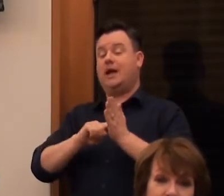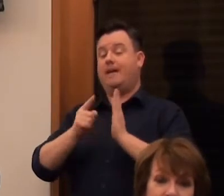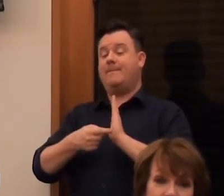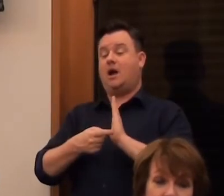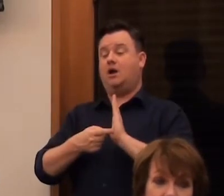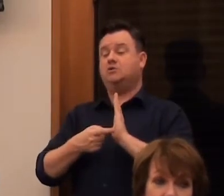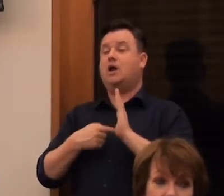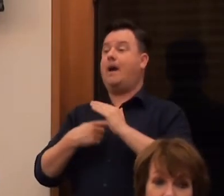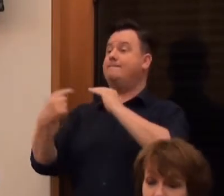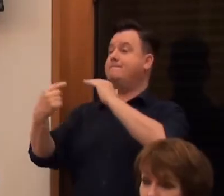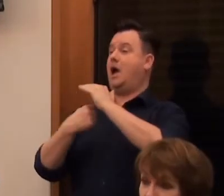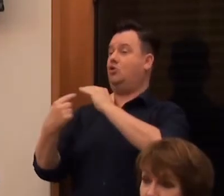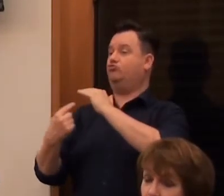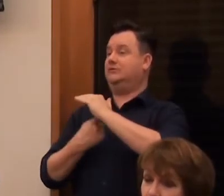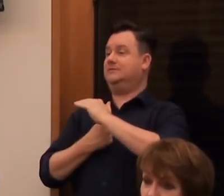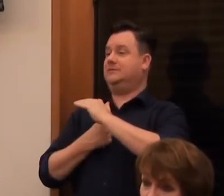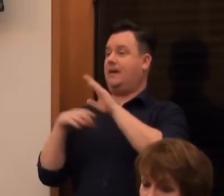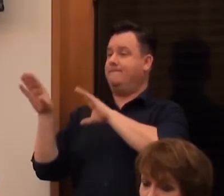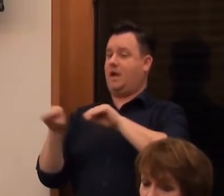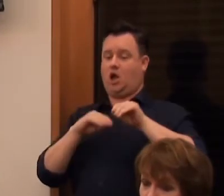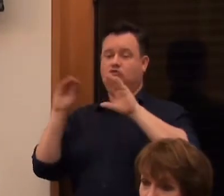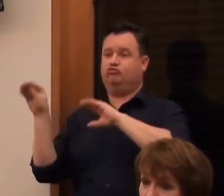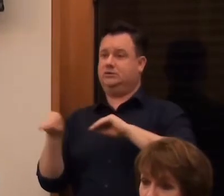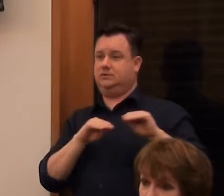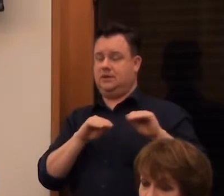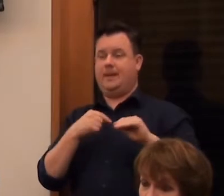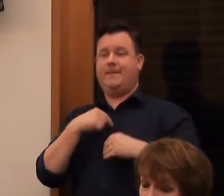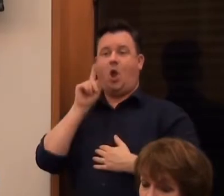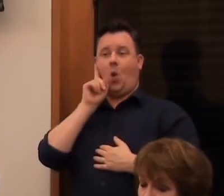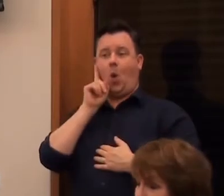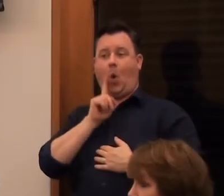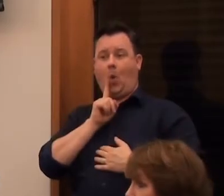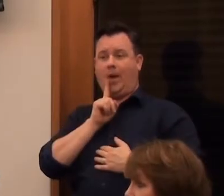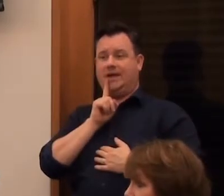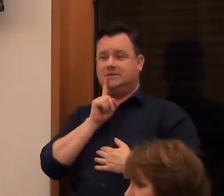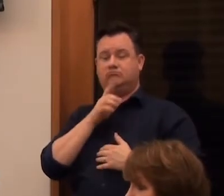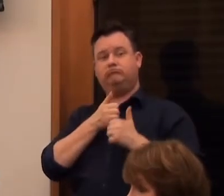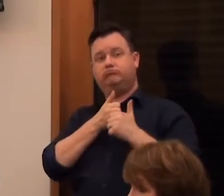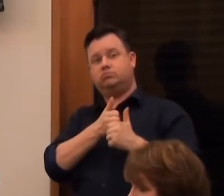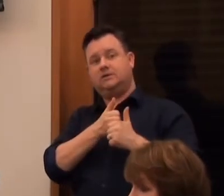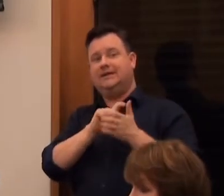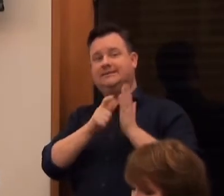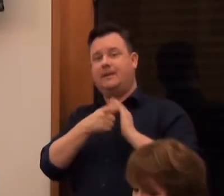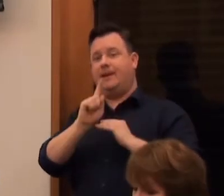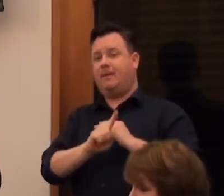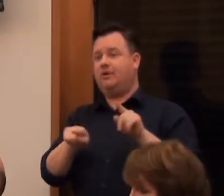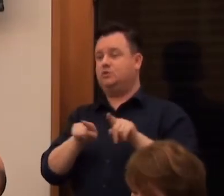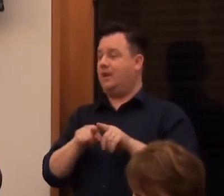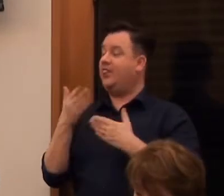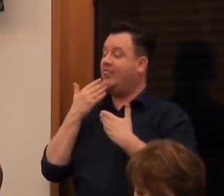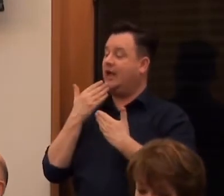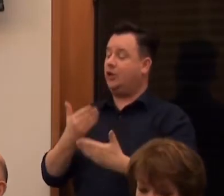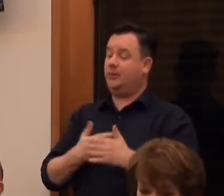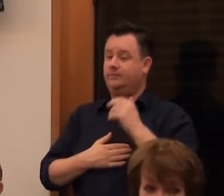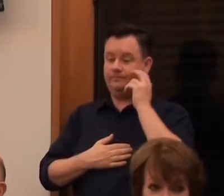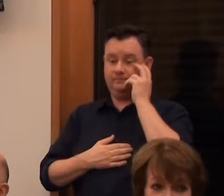migrants and migration. But I'm always going to be there for disabled people too. Thank you very much. Thank